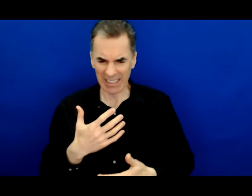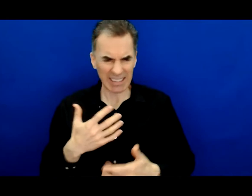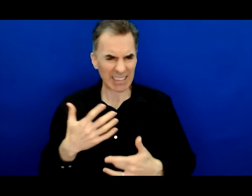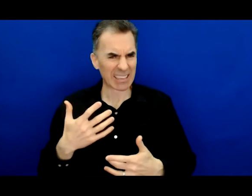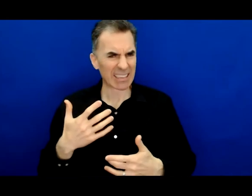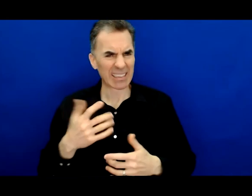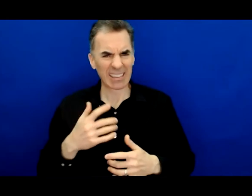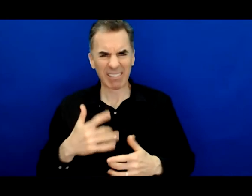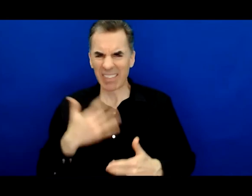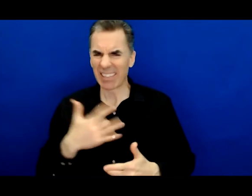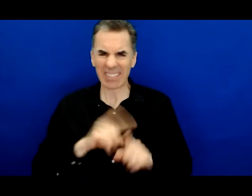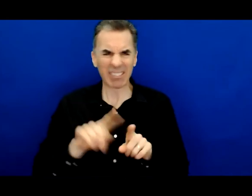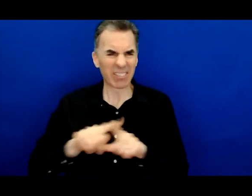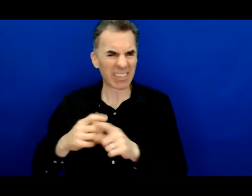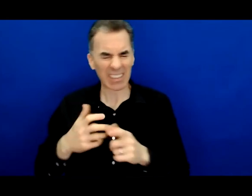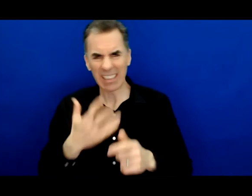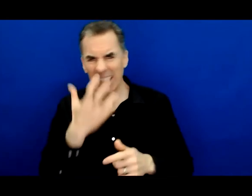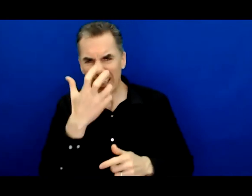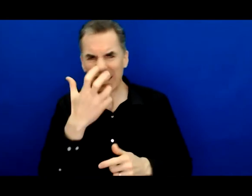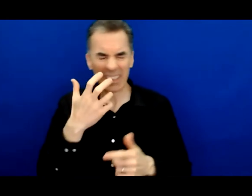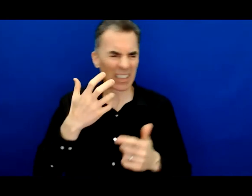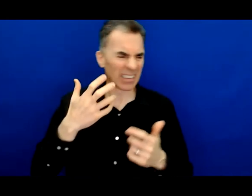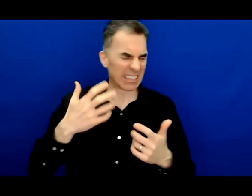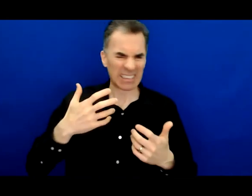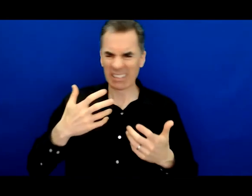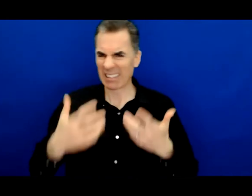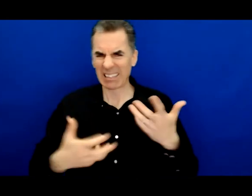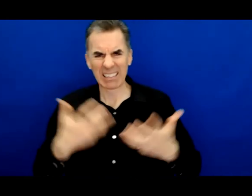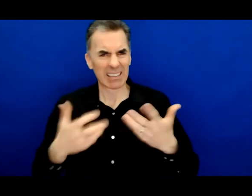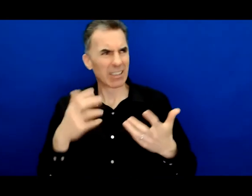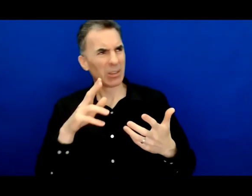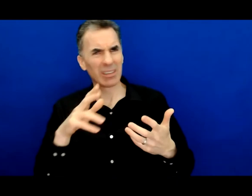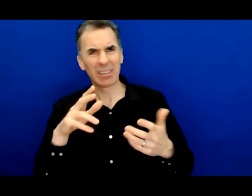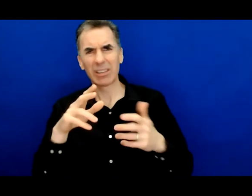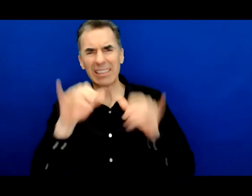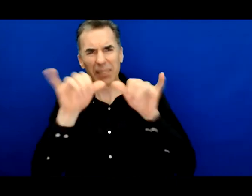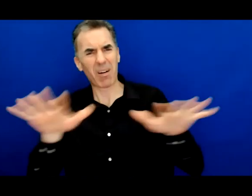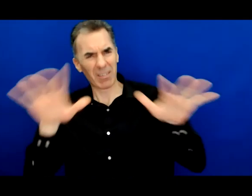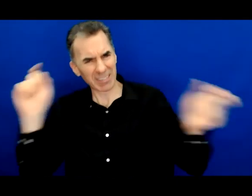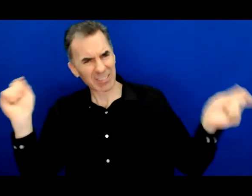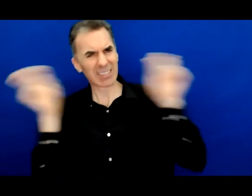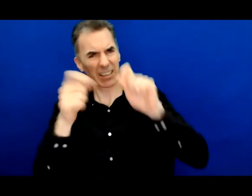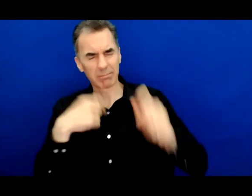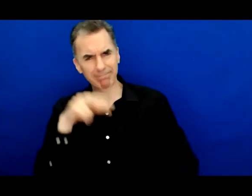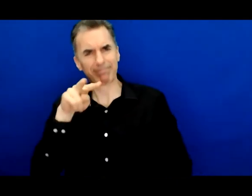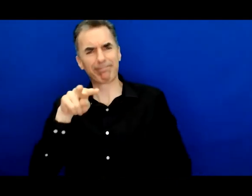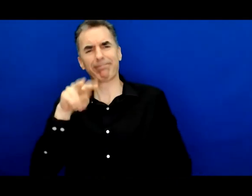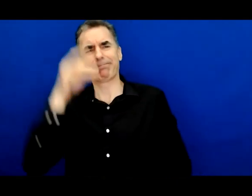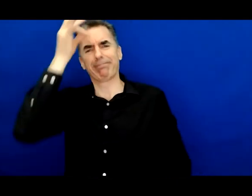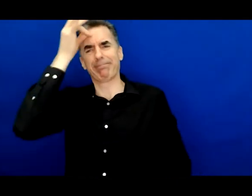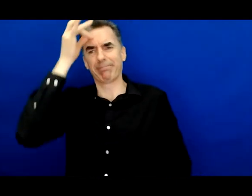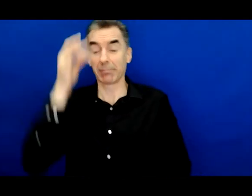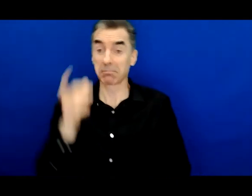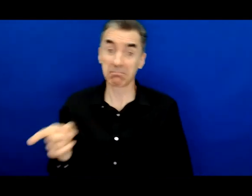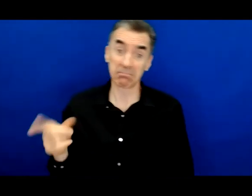of personal growth and systemic change I think that is an absolute fitting comment and timely